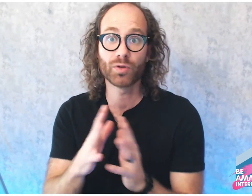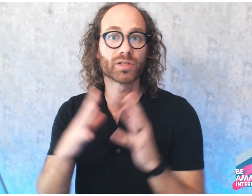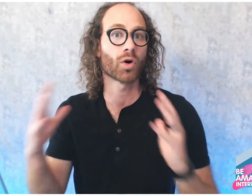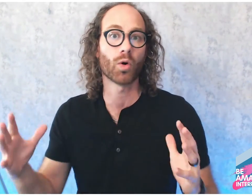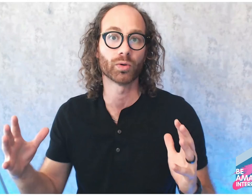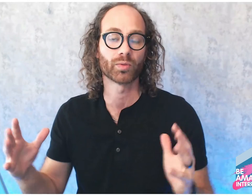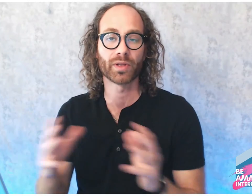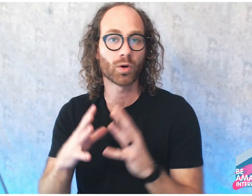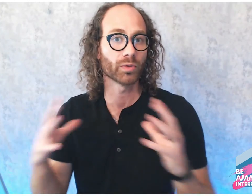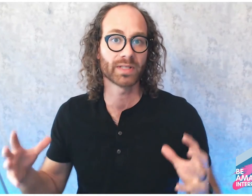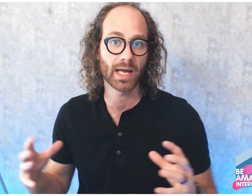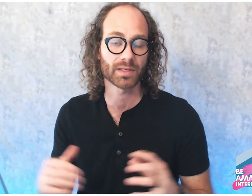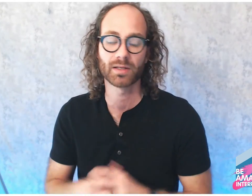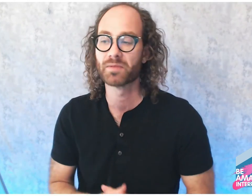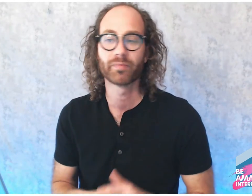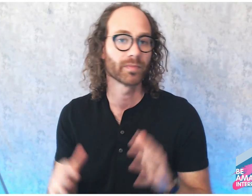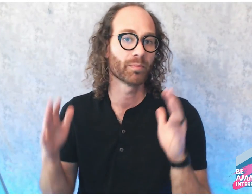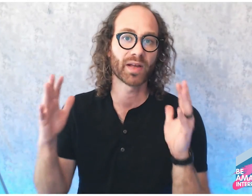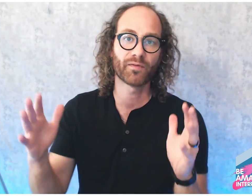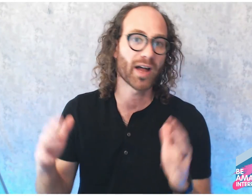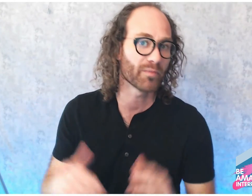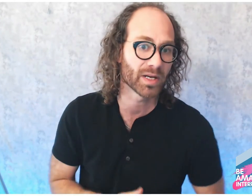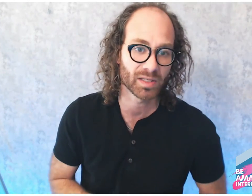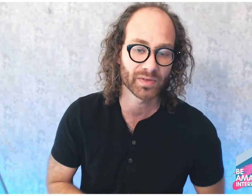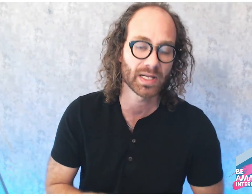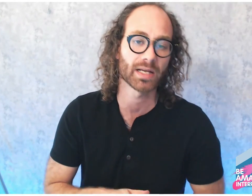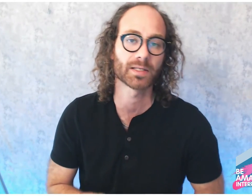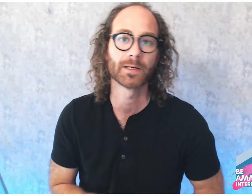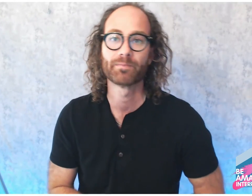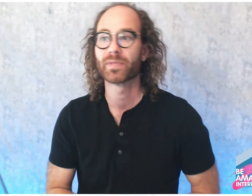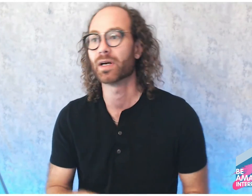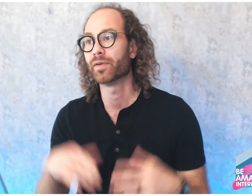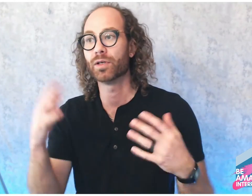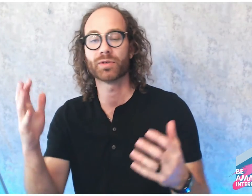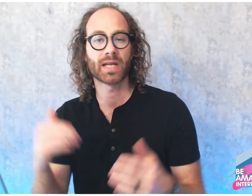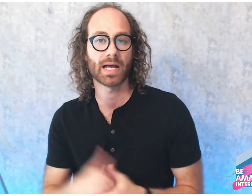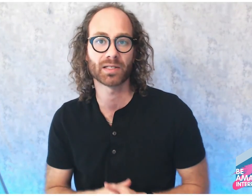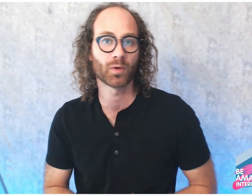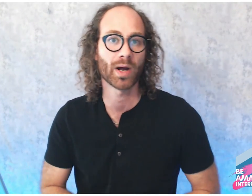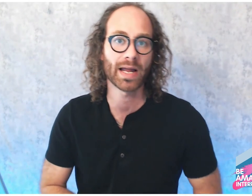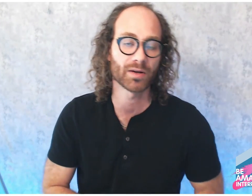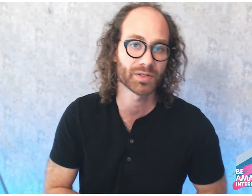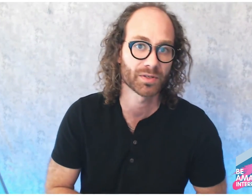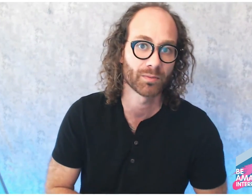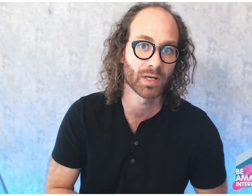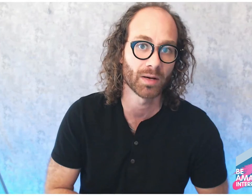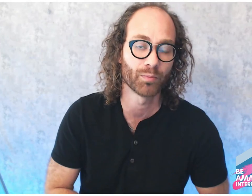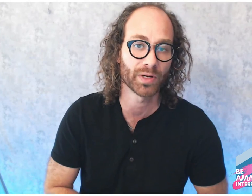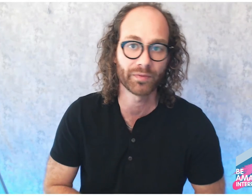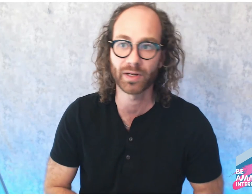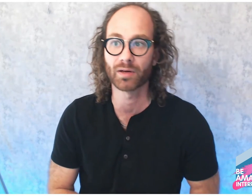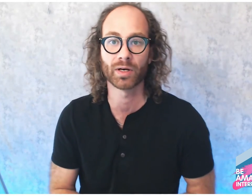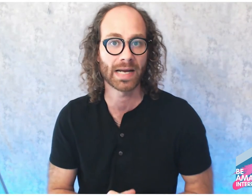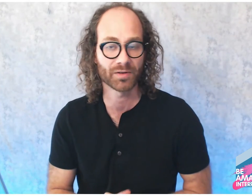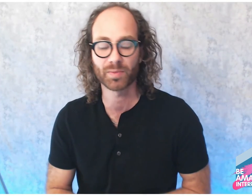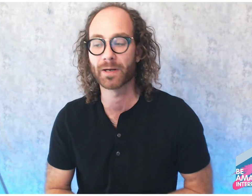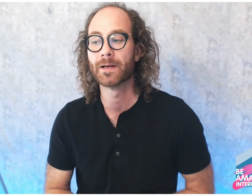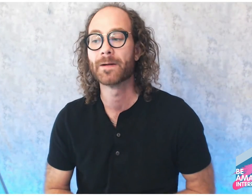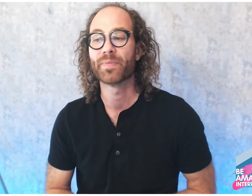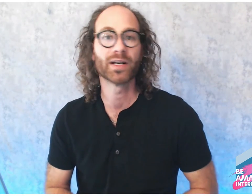cold with a cold text. Pick five minutes of a text, of a newscast, of a White House briefing or announcement, and go ahead